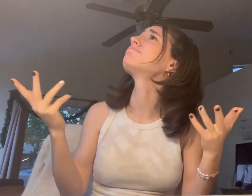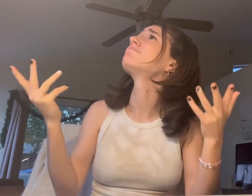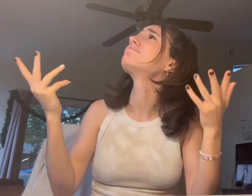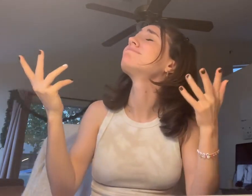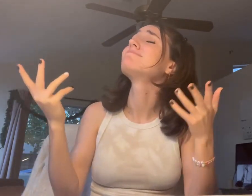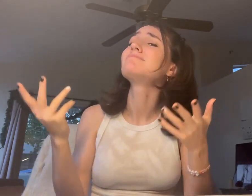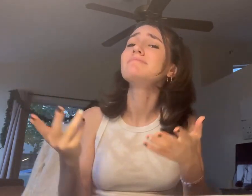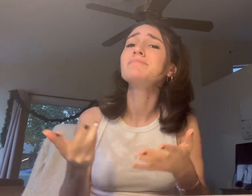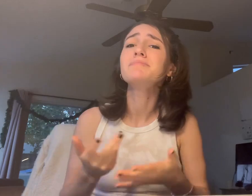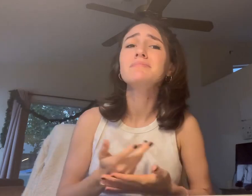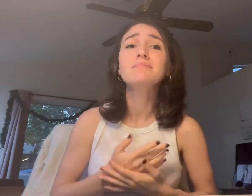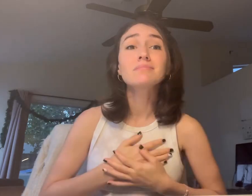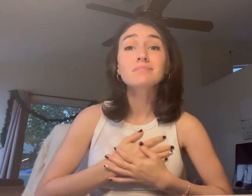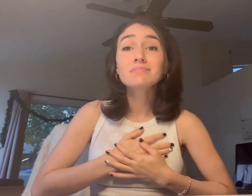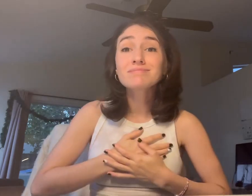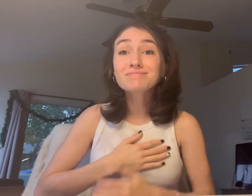And he says,